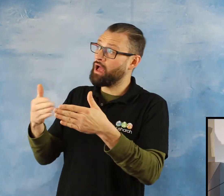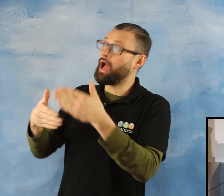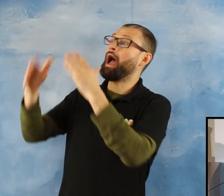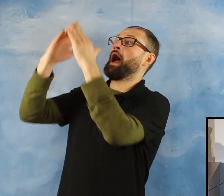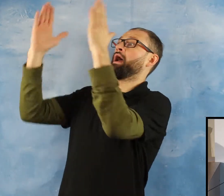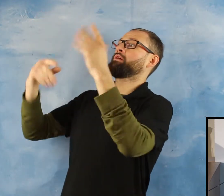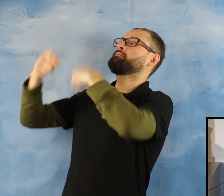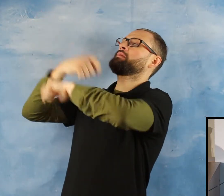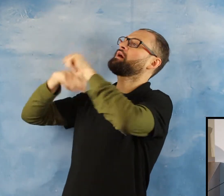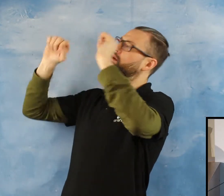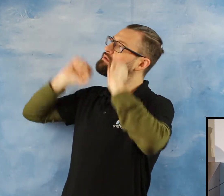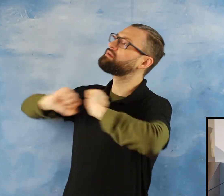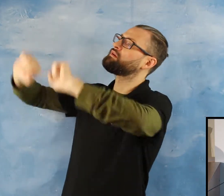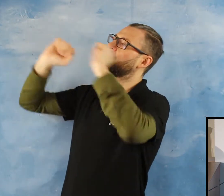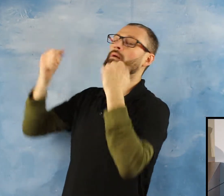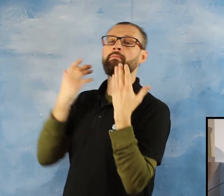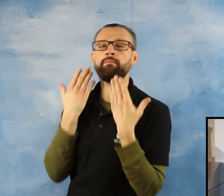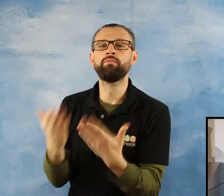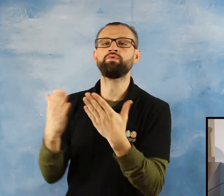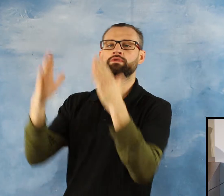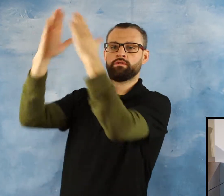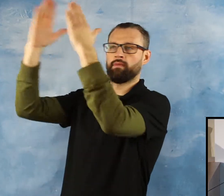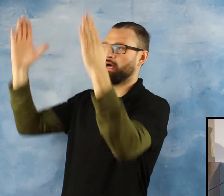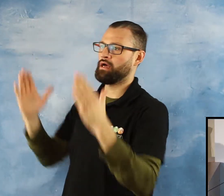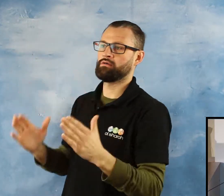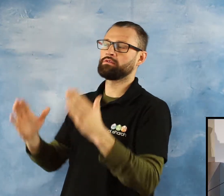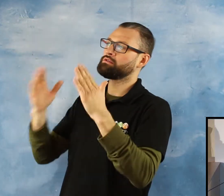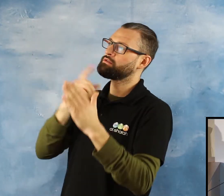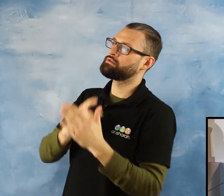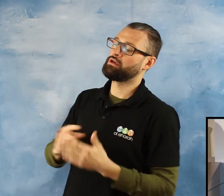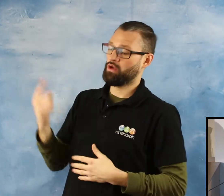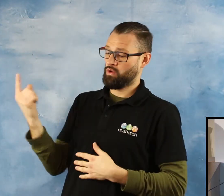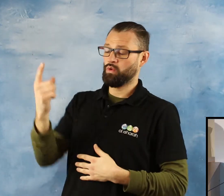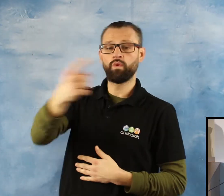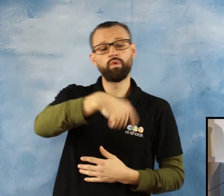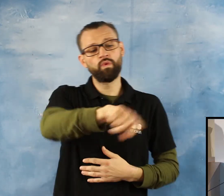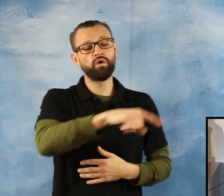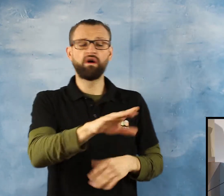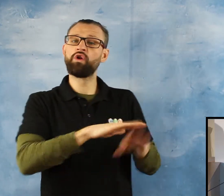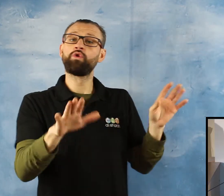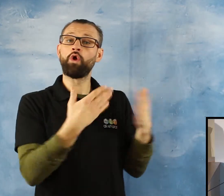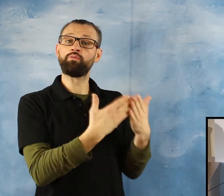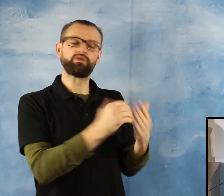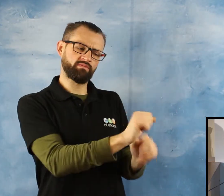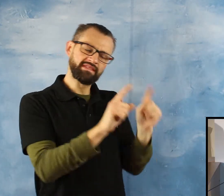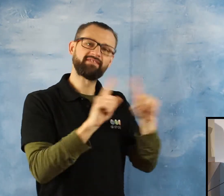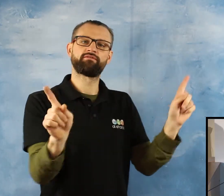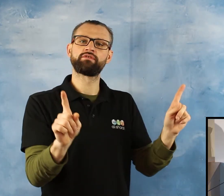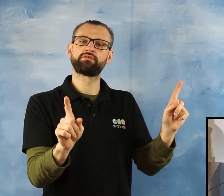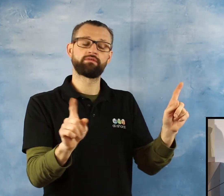Muslim And house of The one who is not a Muslim There is a big difference In the house of a Muslim There is A society